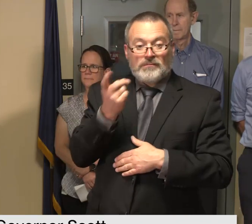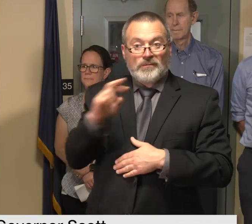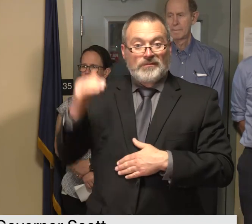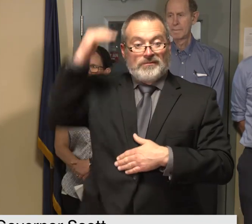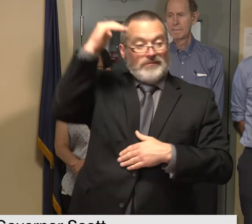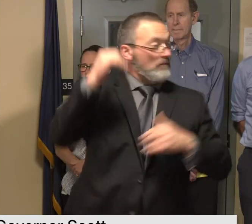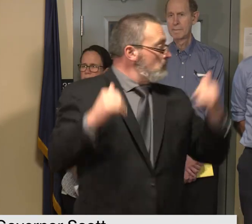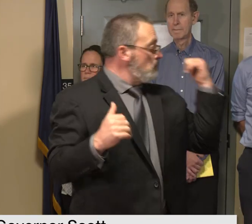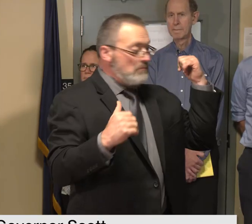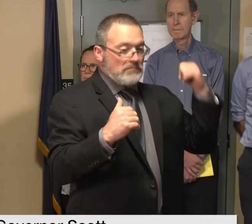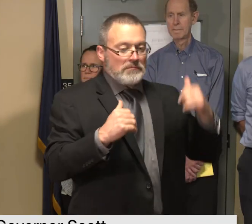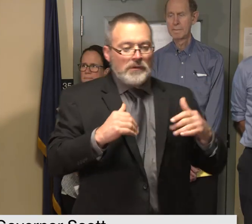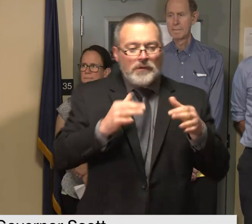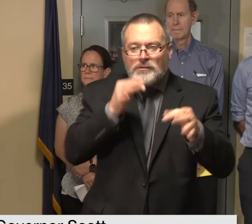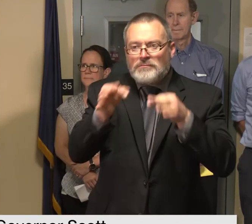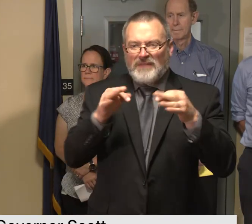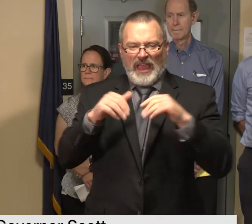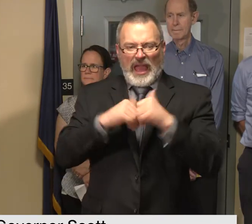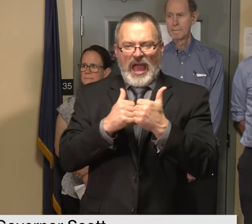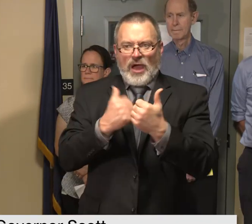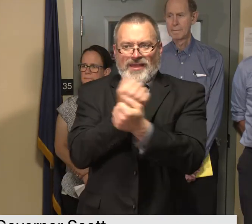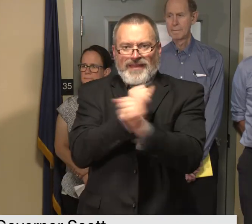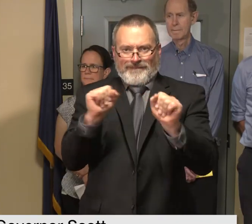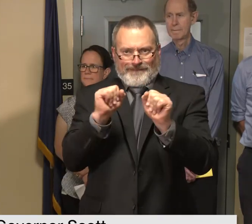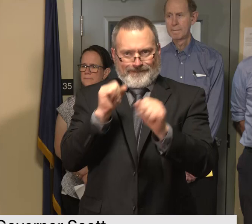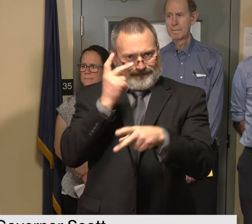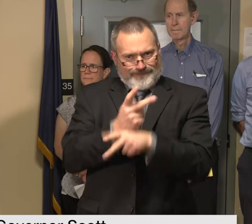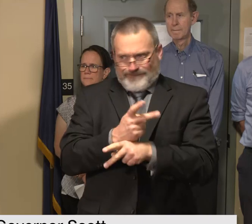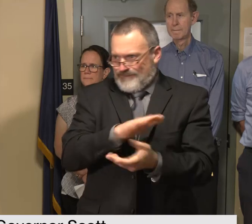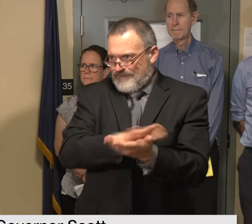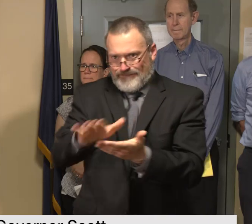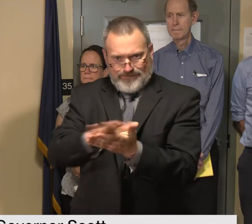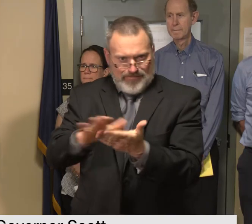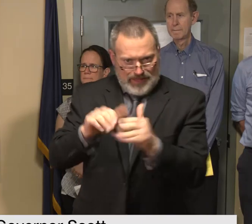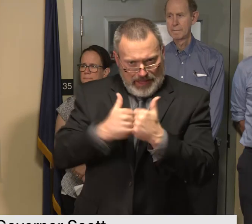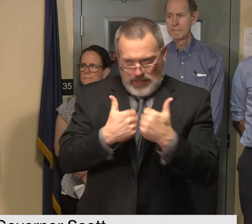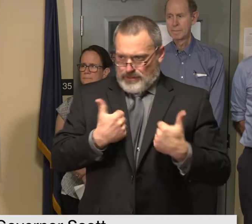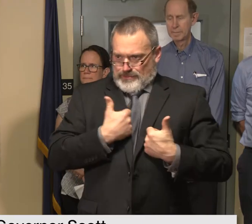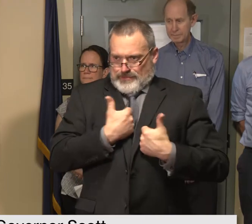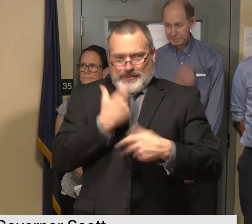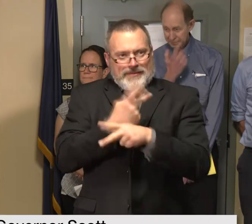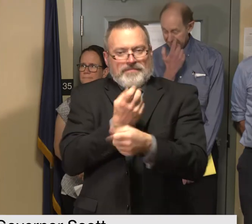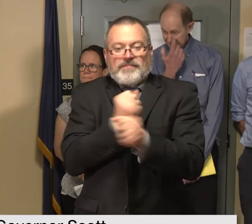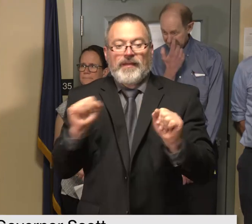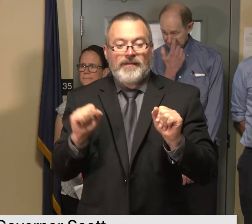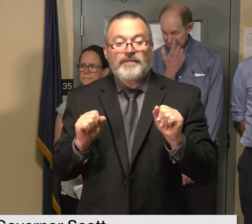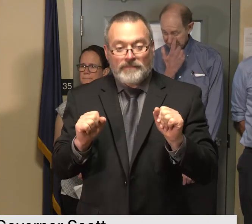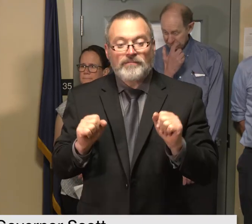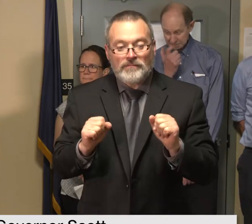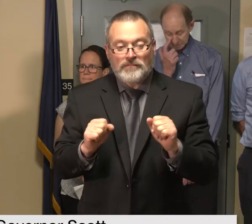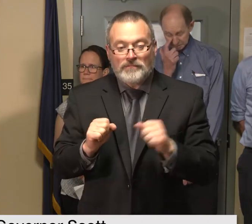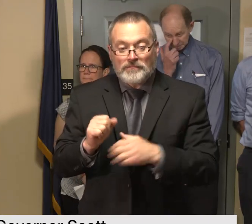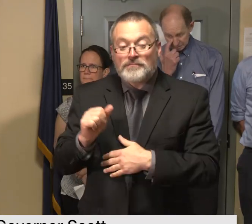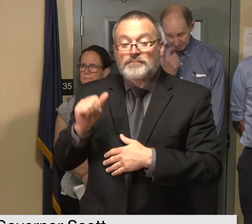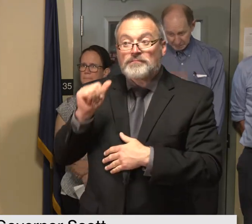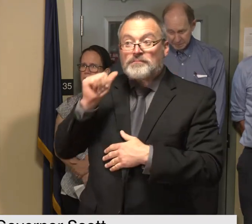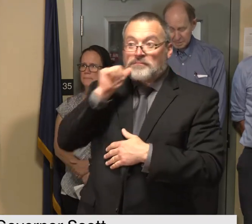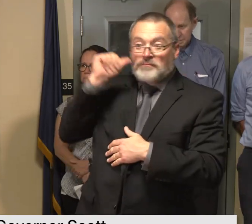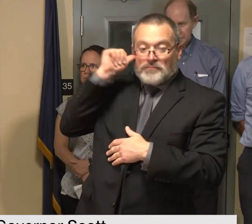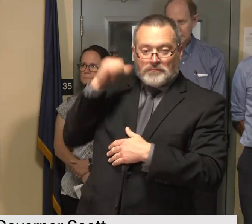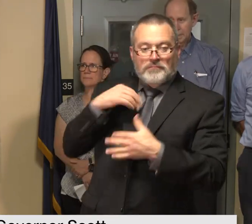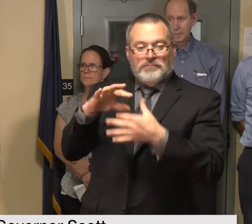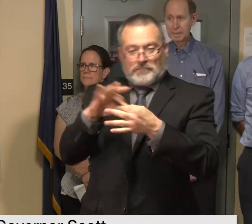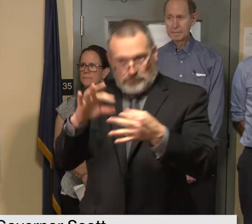safe while doing so as I said yesterday we can all use what we learned last year to act